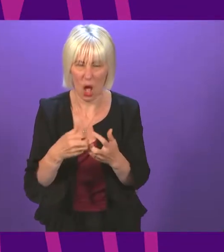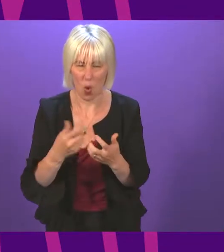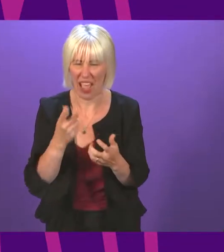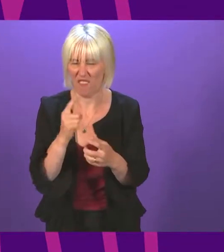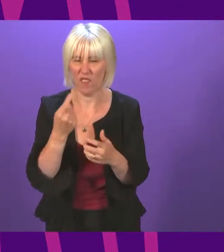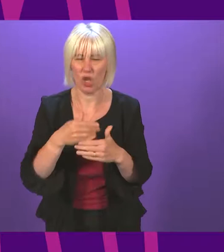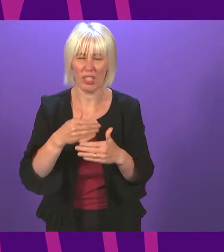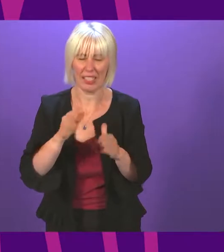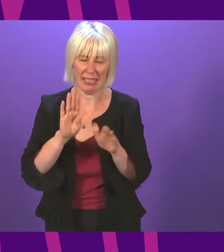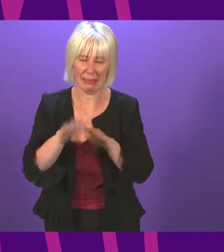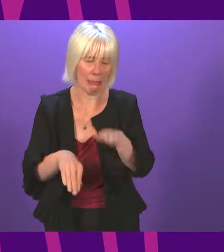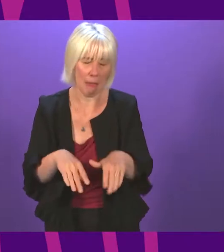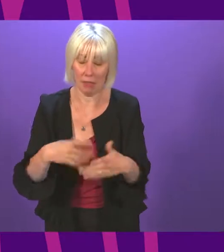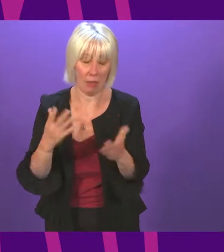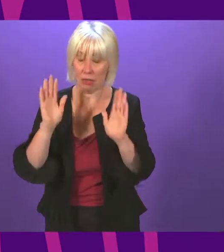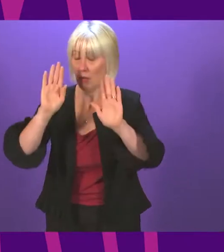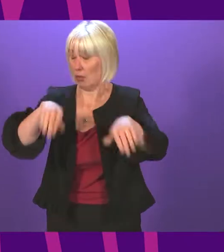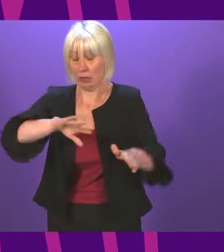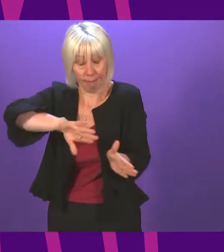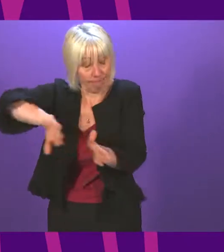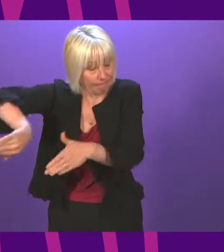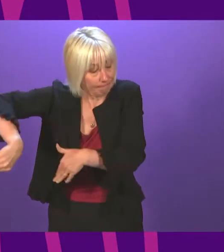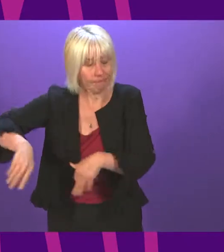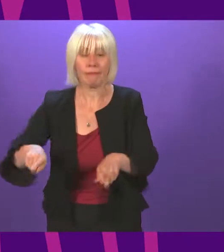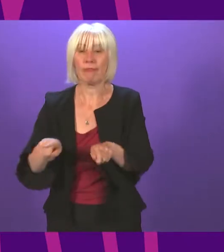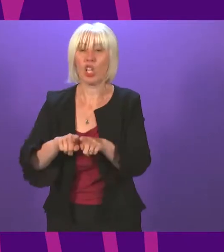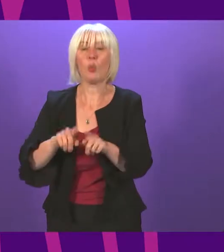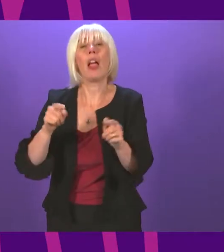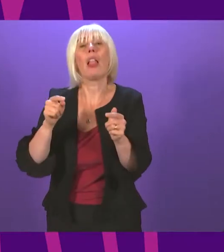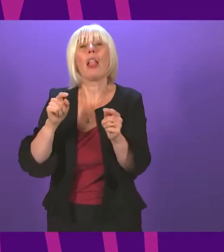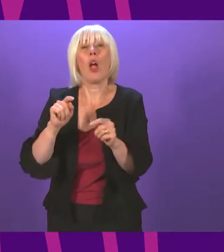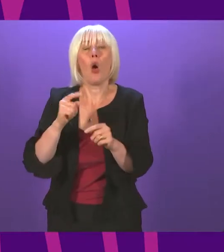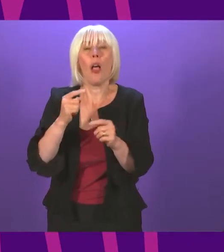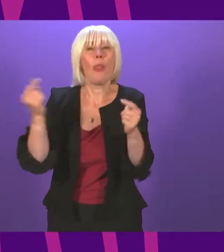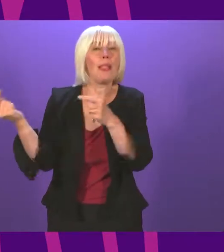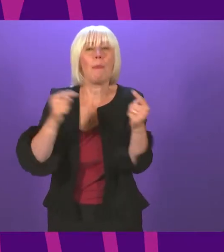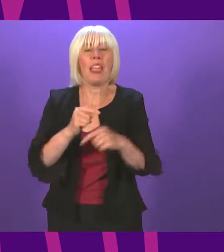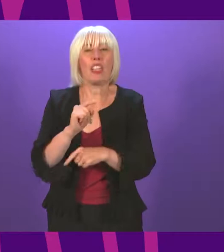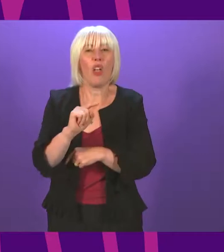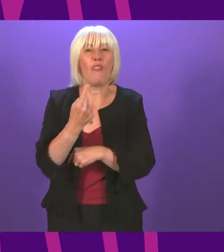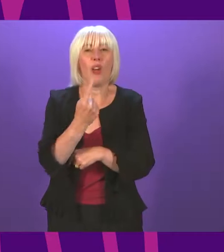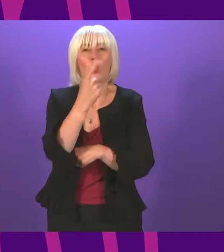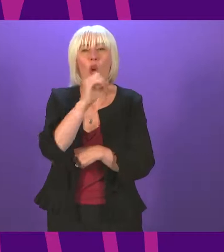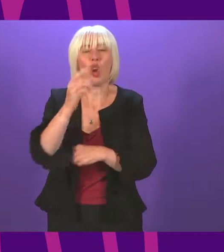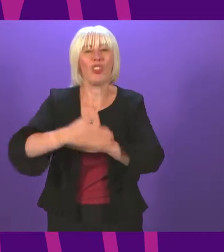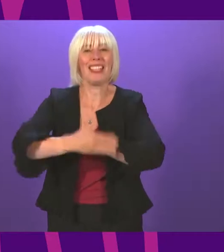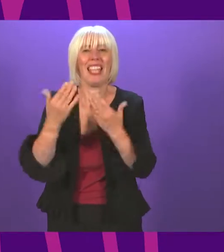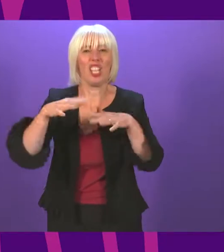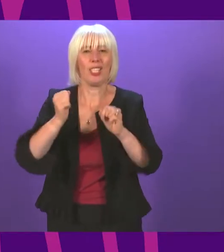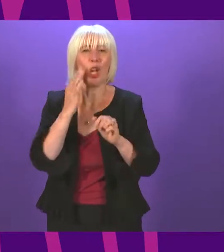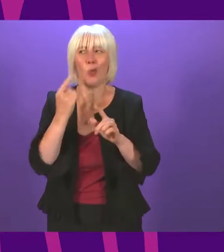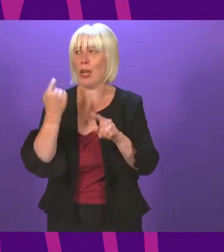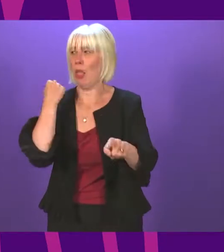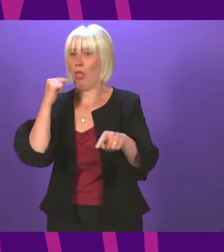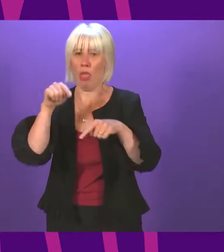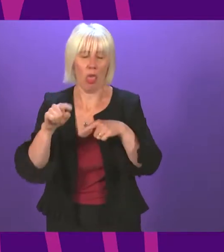days for the SNP. Let me also leave aside the debate about when the 100 days started, as Ministers have been in charge throughout the